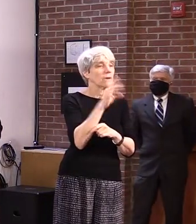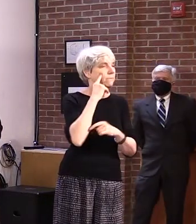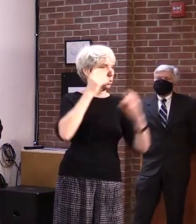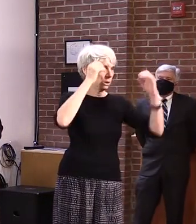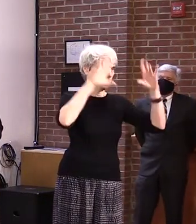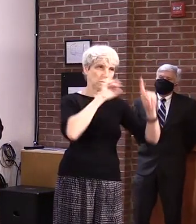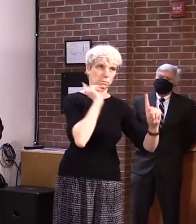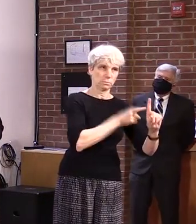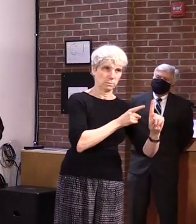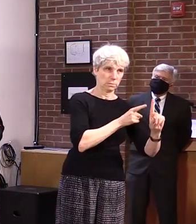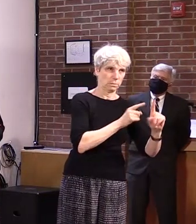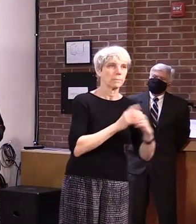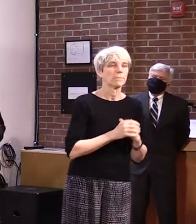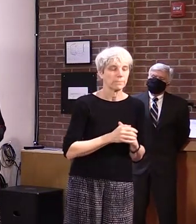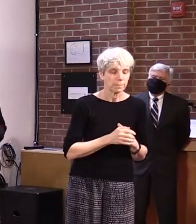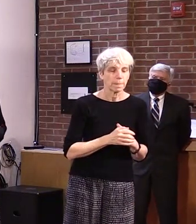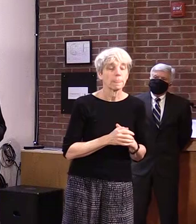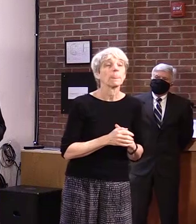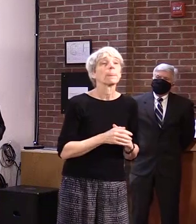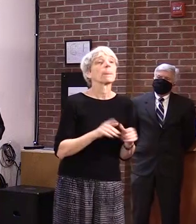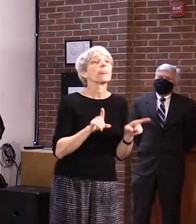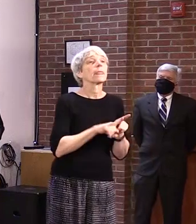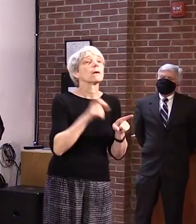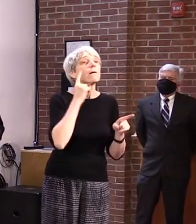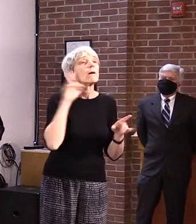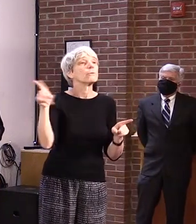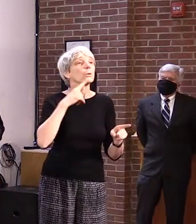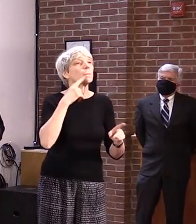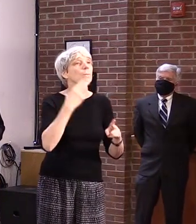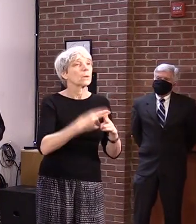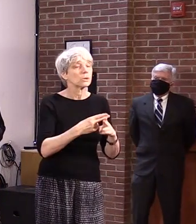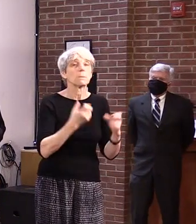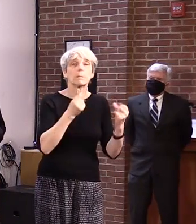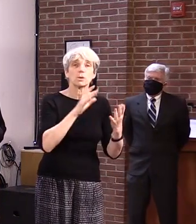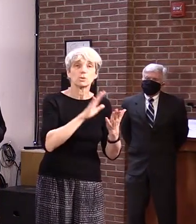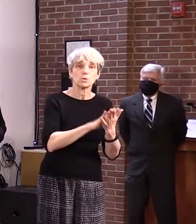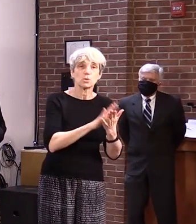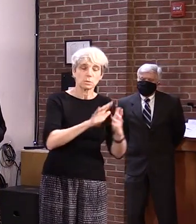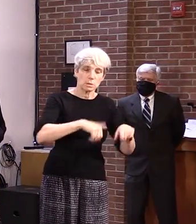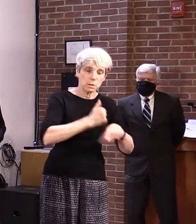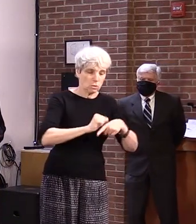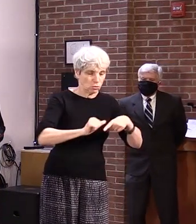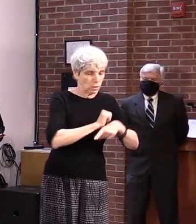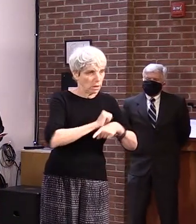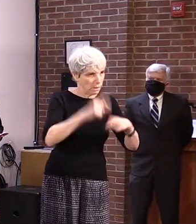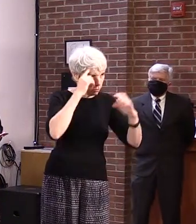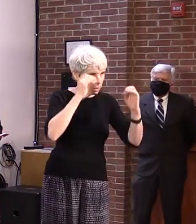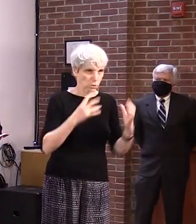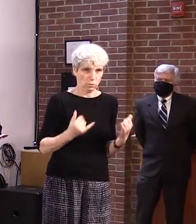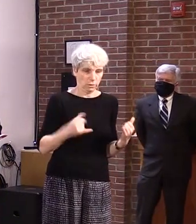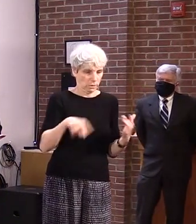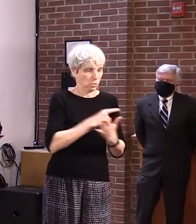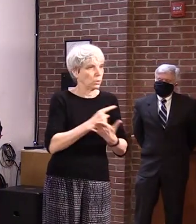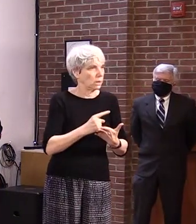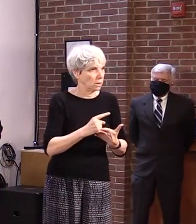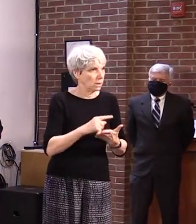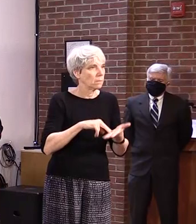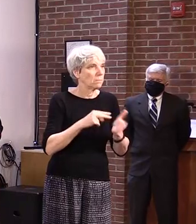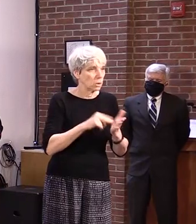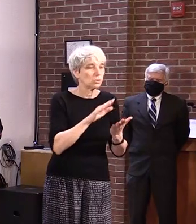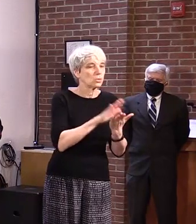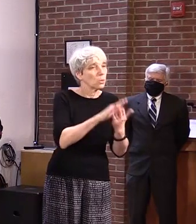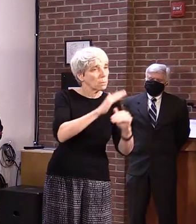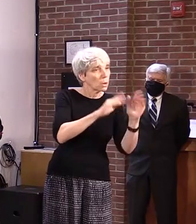teachers. As the Governor mentioned, many schools are now holding in-service trainings in their buildings, so staff are starting to return to school